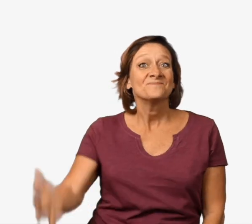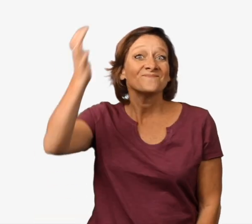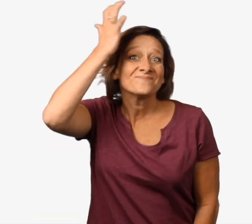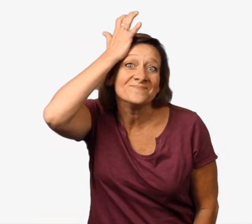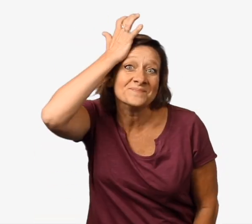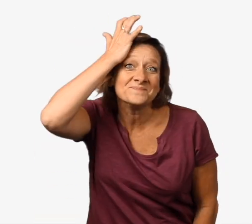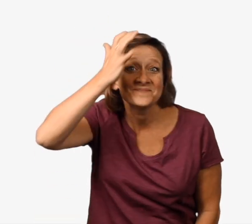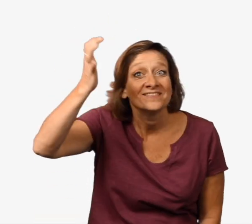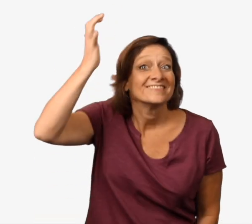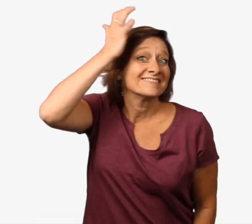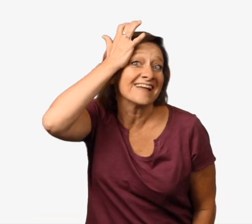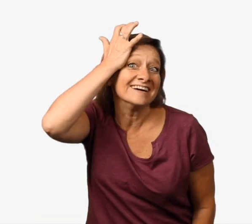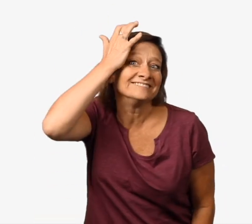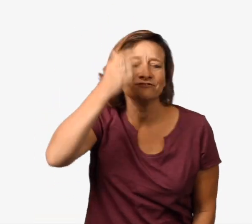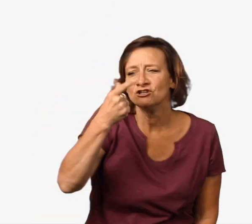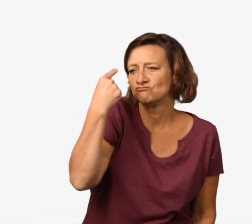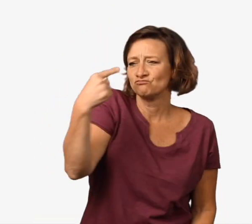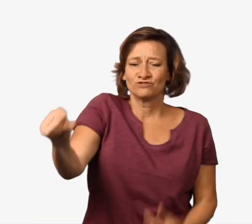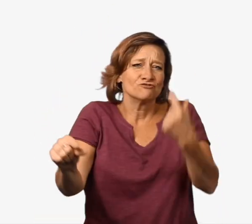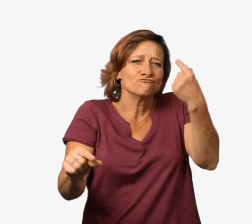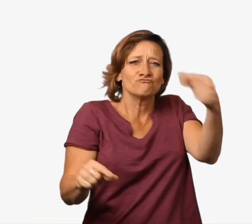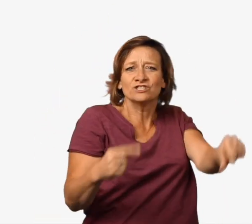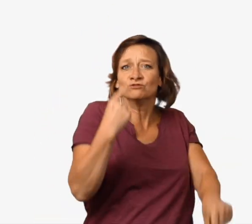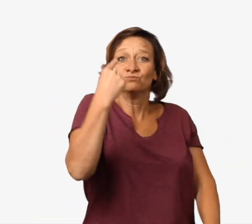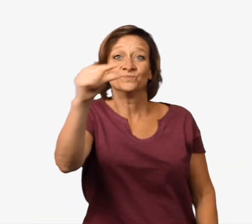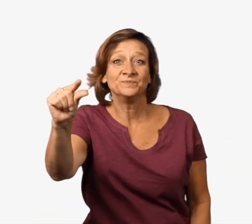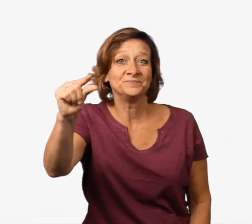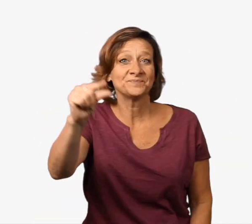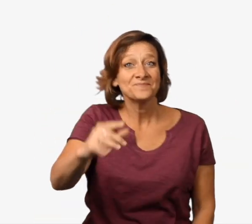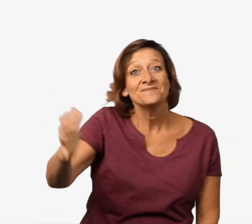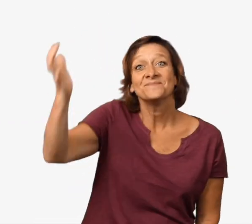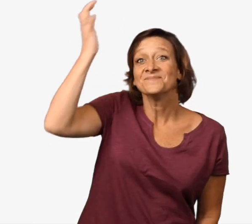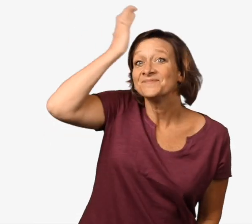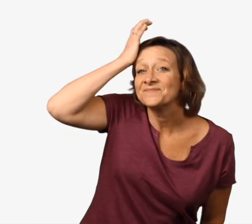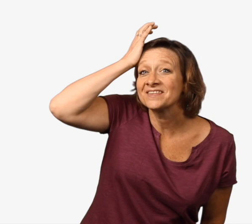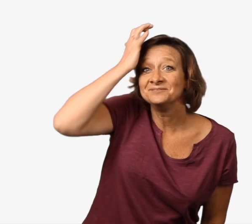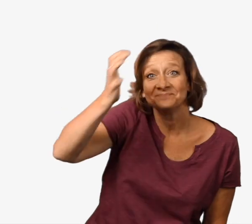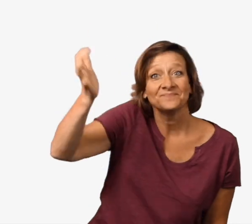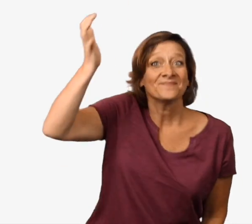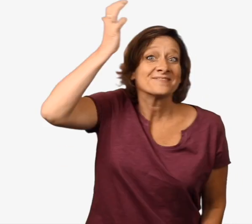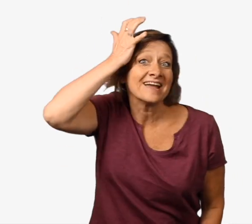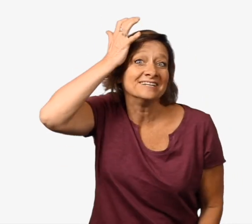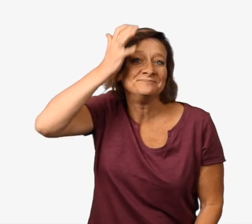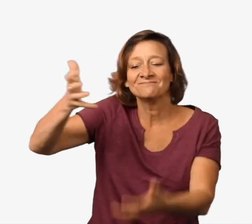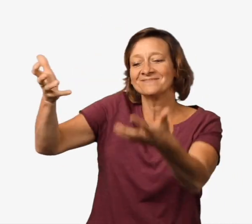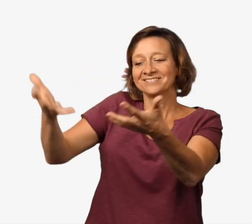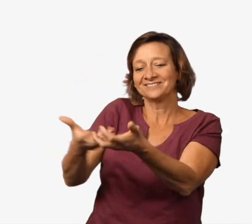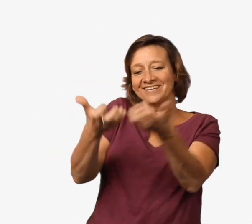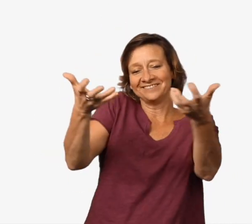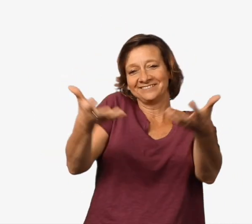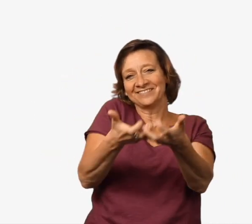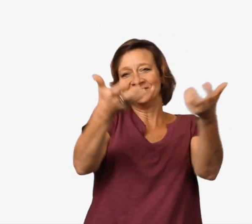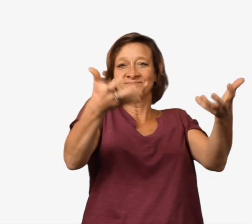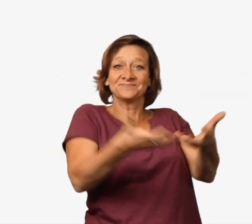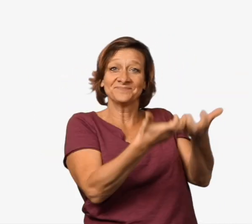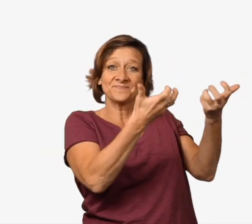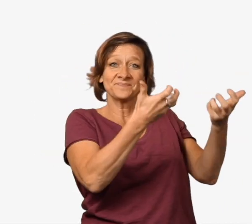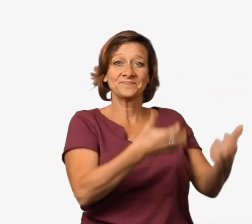Lettuce. Lettuce, Lettuce. Green, green, green. Lettuce, Lettuce. Salad, salad,